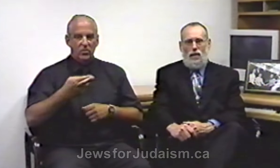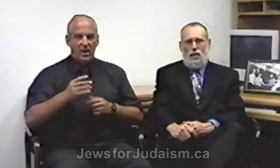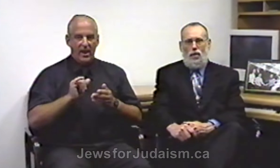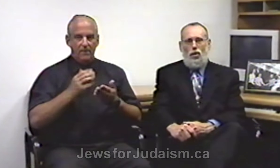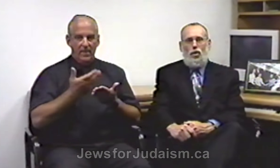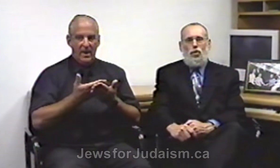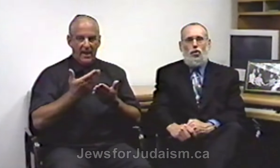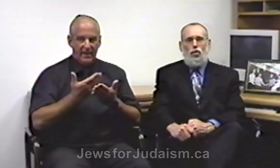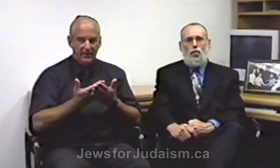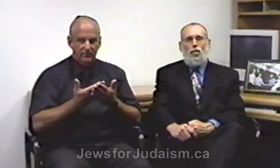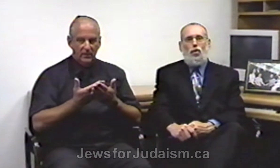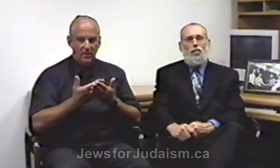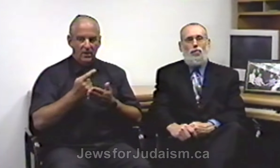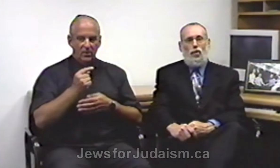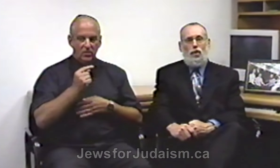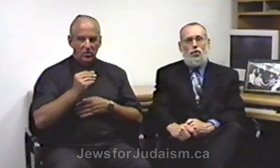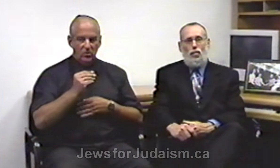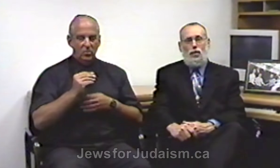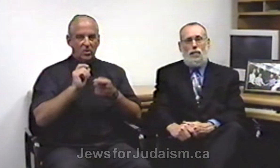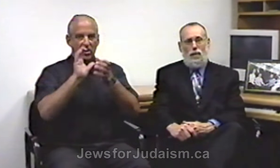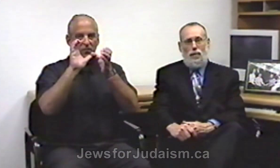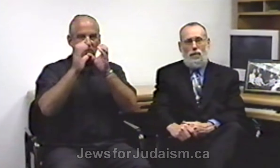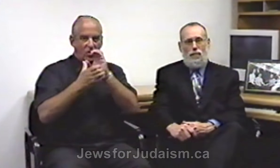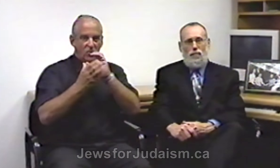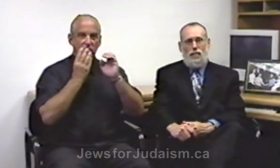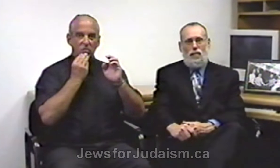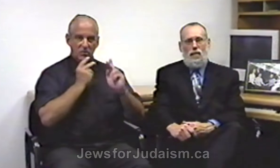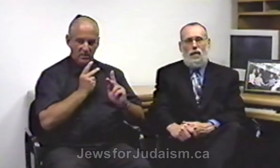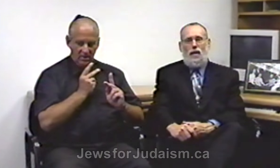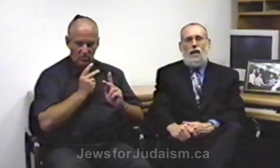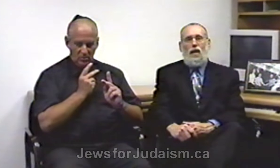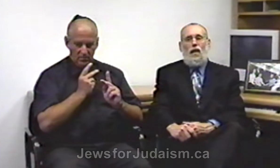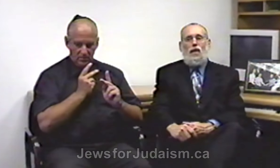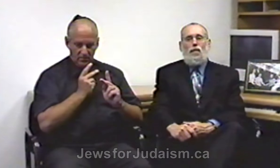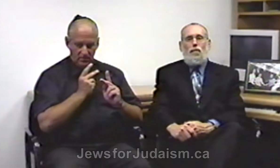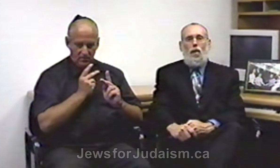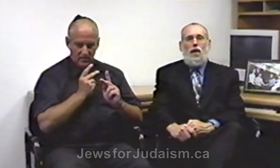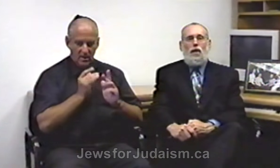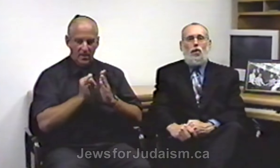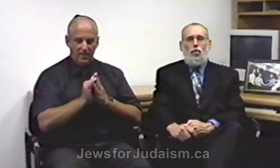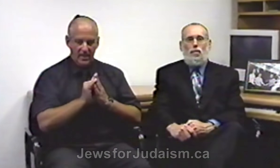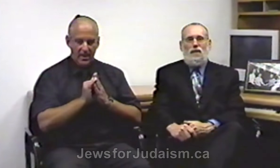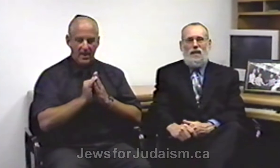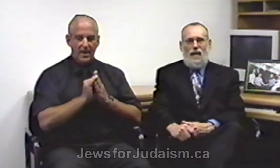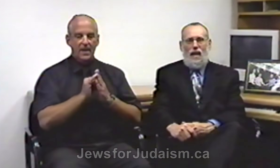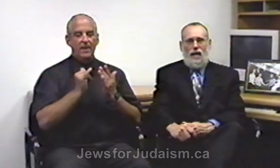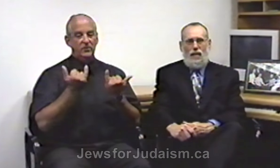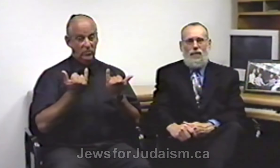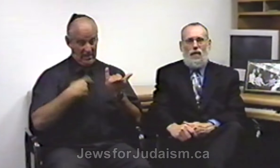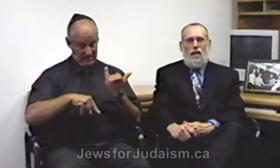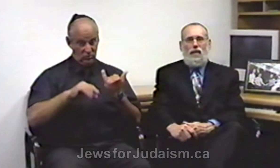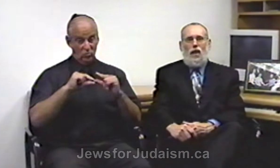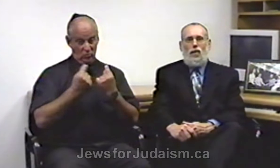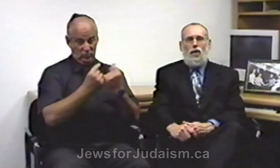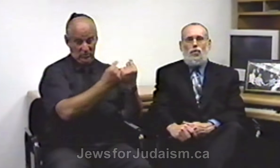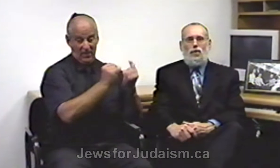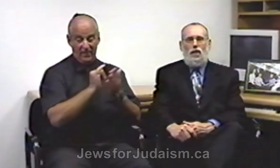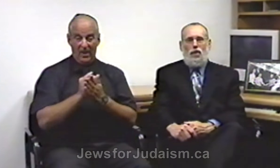to converting Jewish people. The main groups today that are interested in